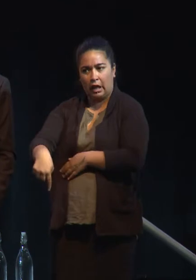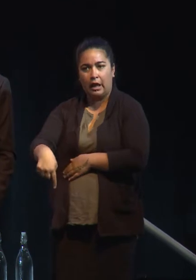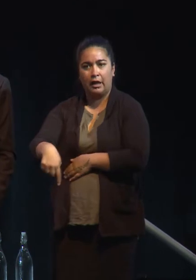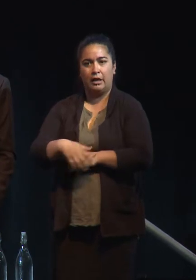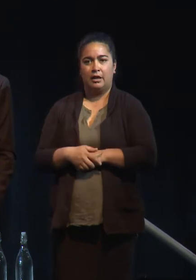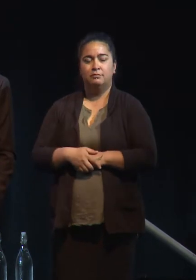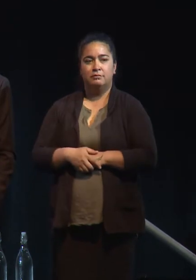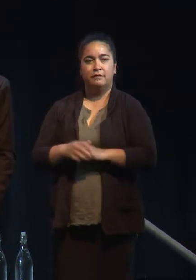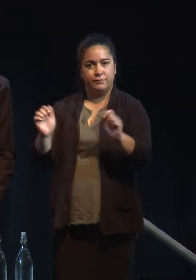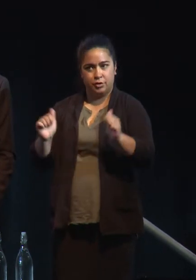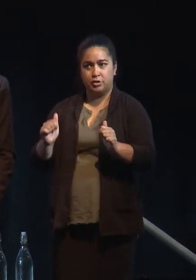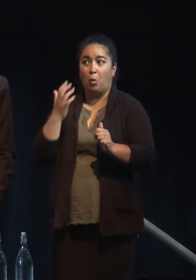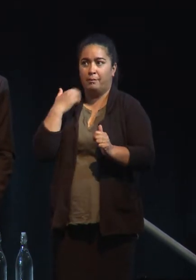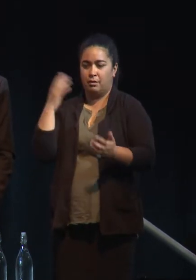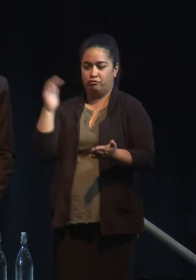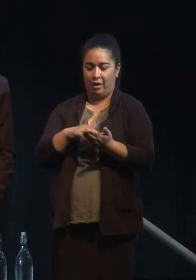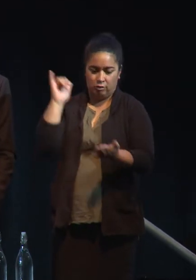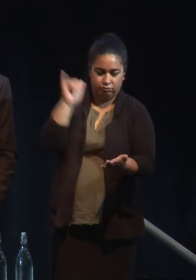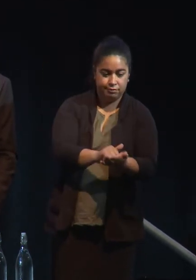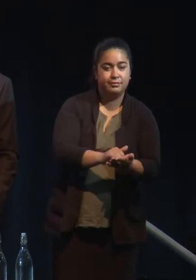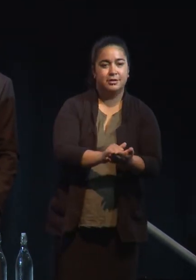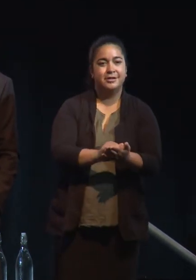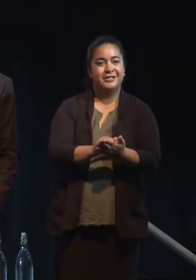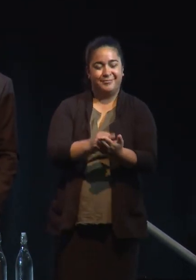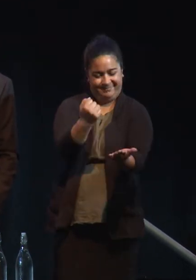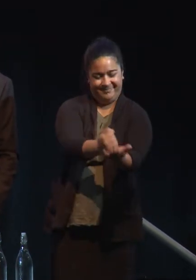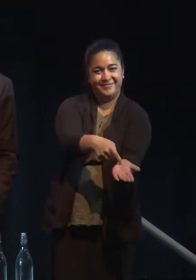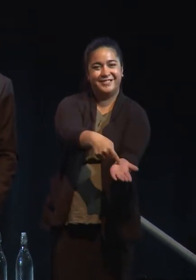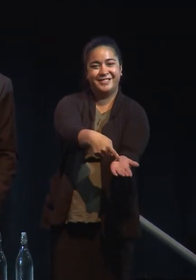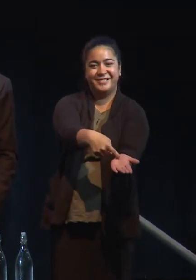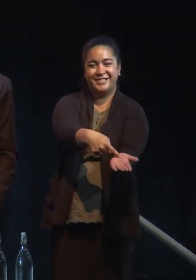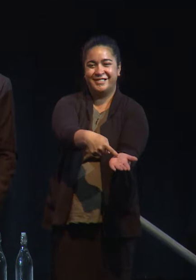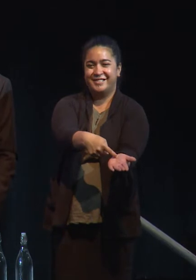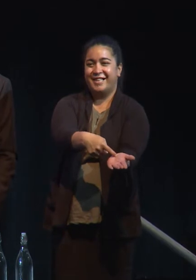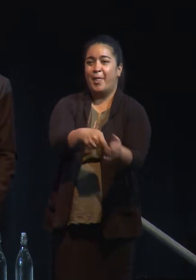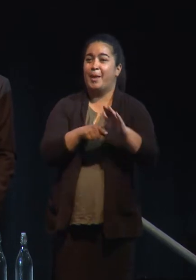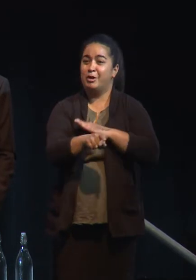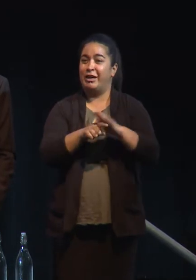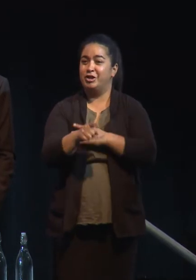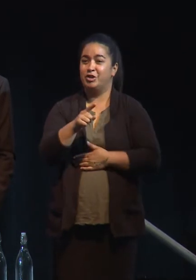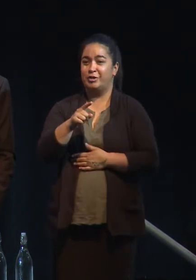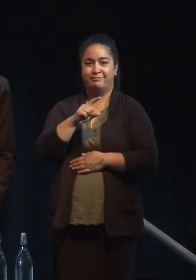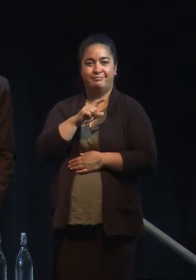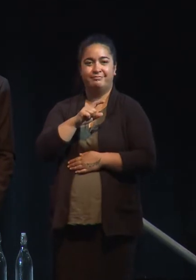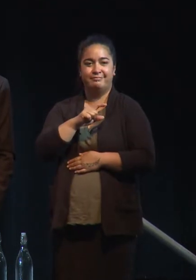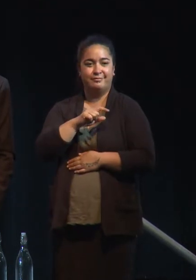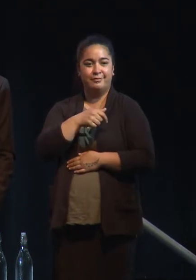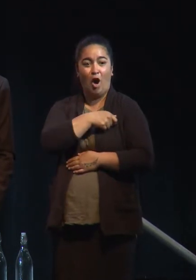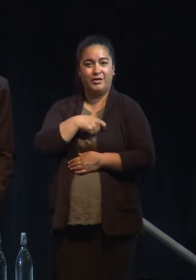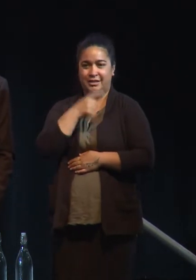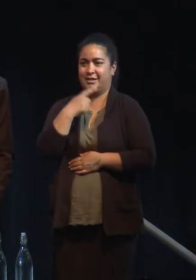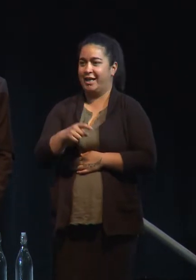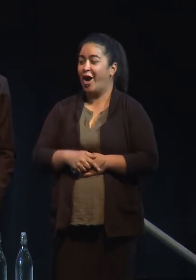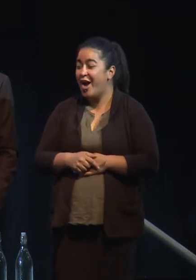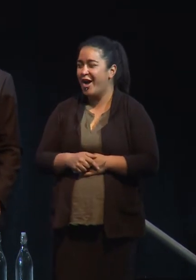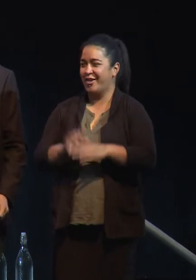when we had our permanent residency, the immigration officer said, welcome home. I almost burst into